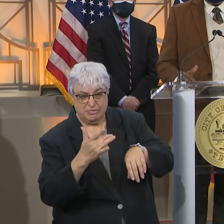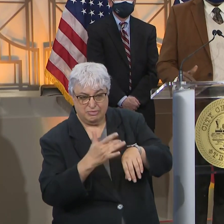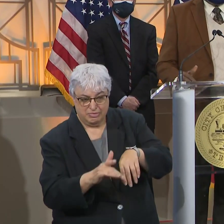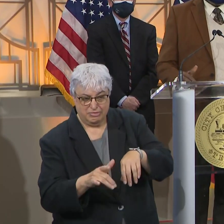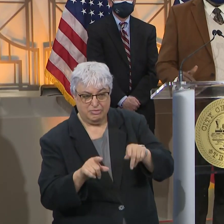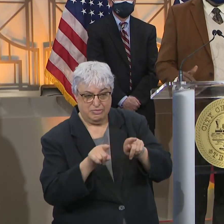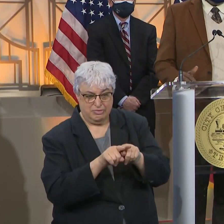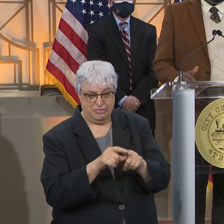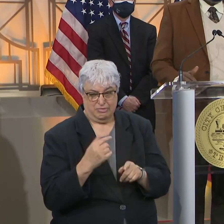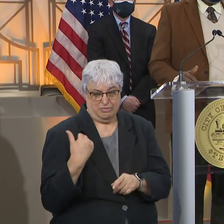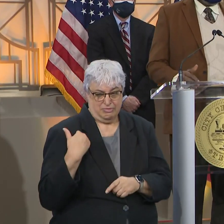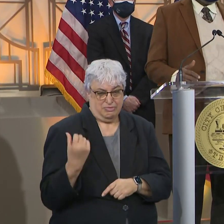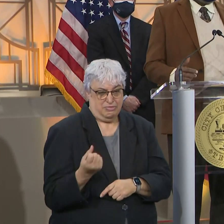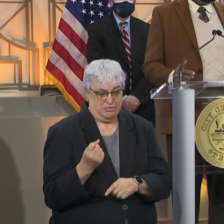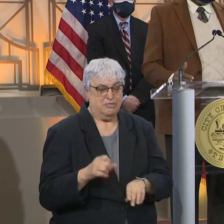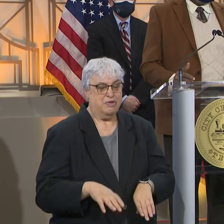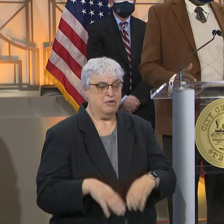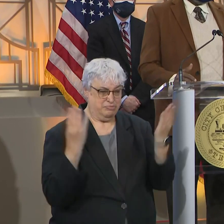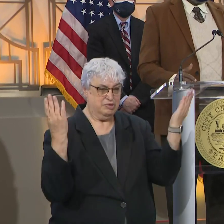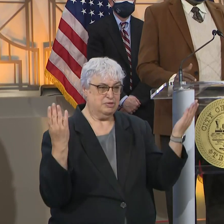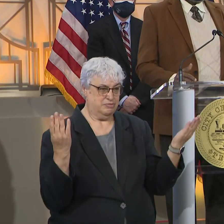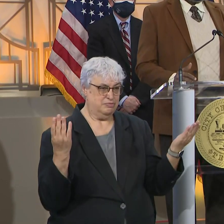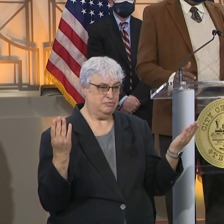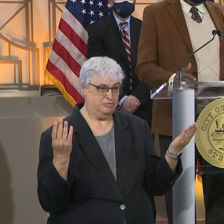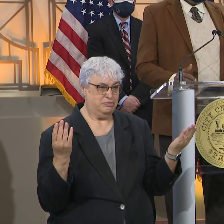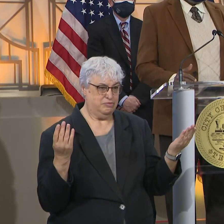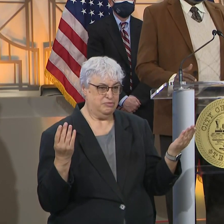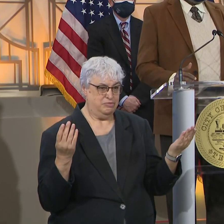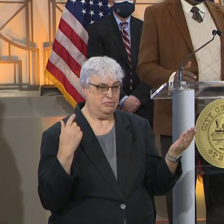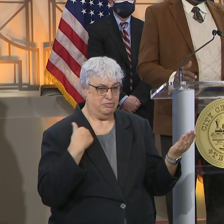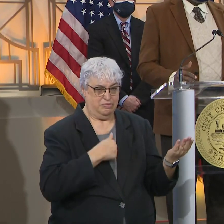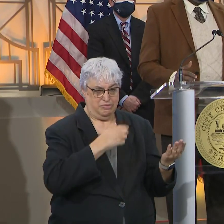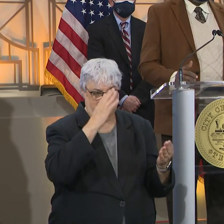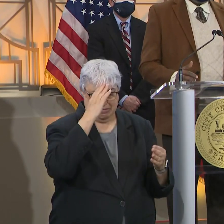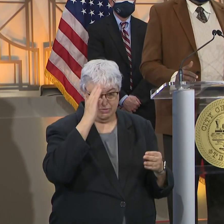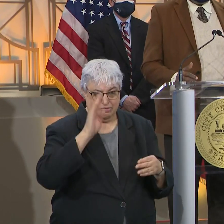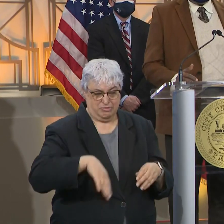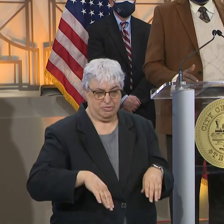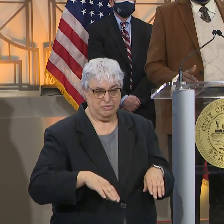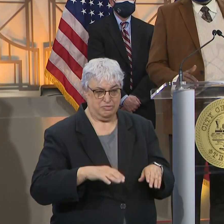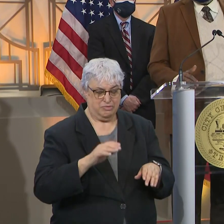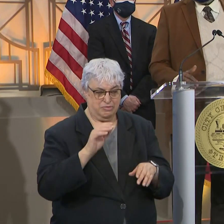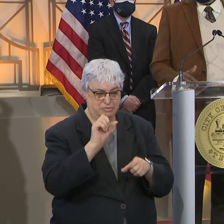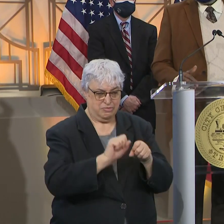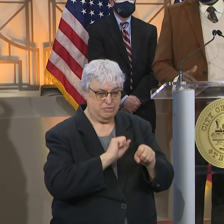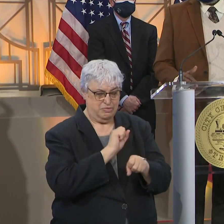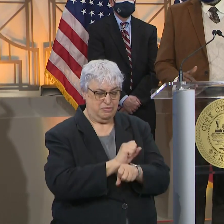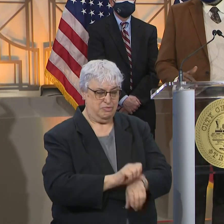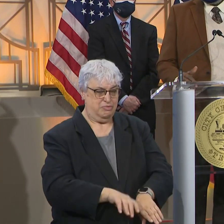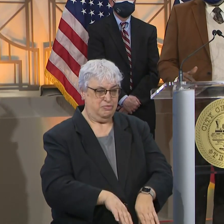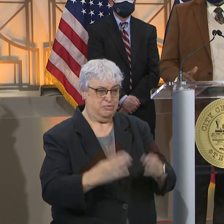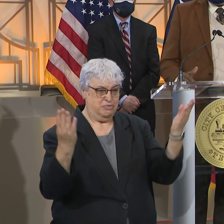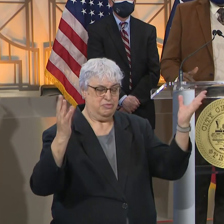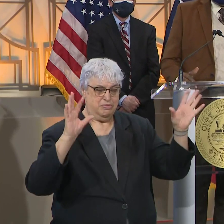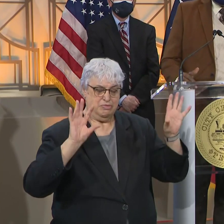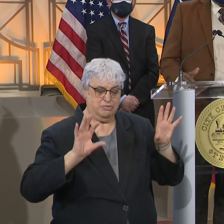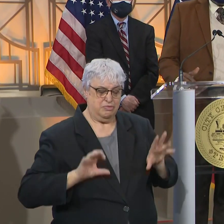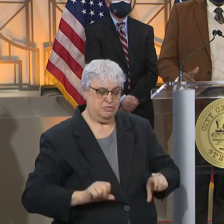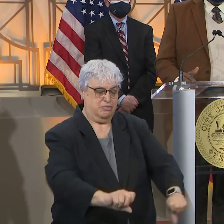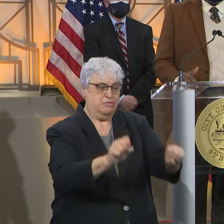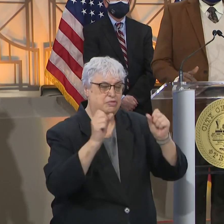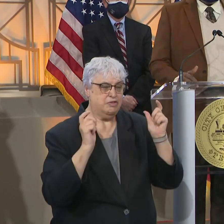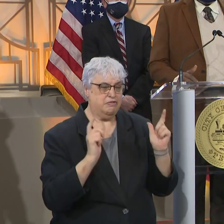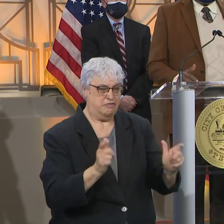what we did this Saturday, we will open it up. We know that once those appointments are opened up that they will go very